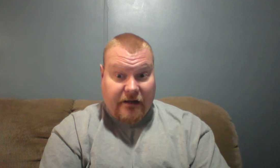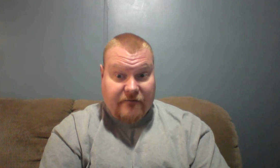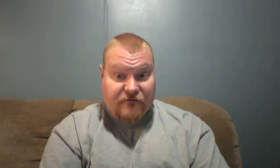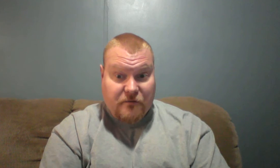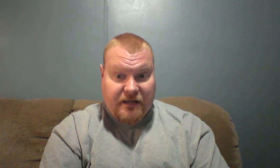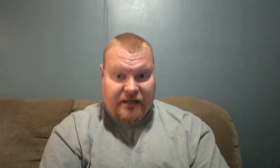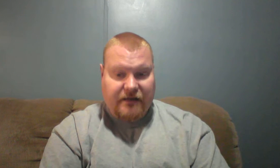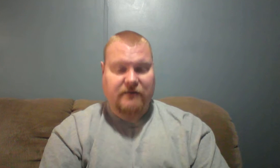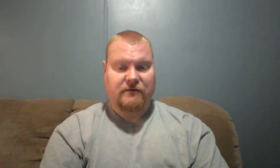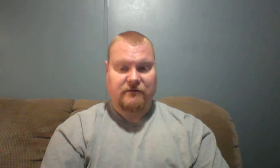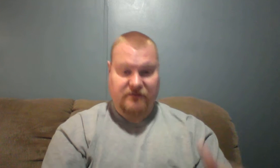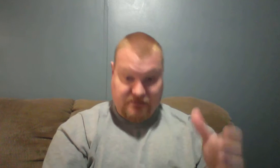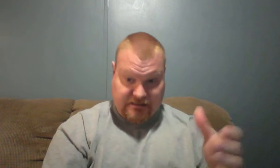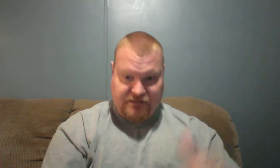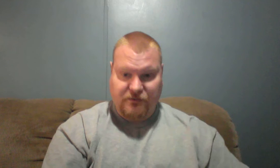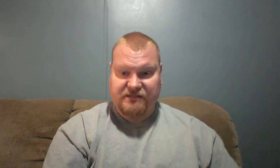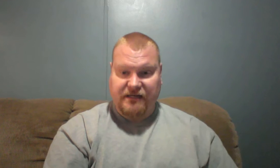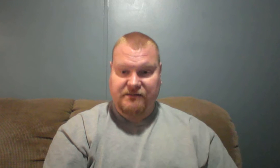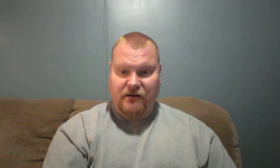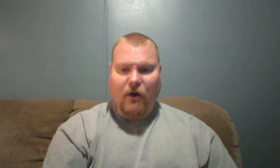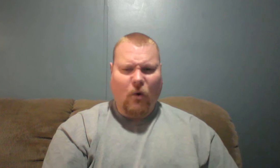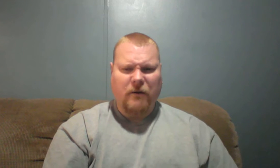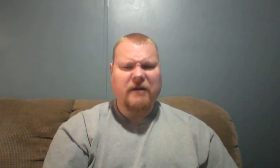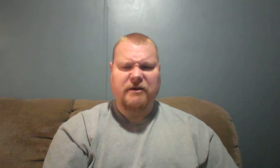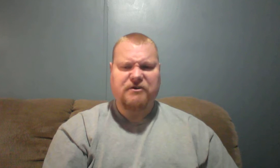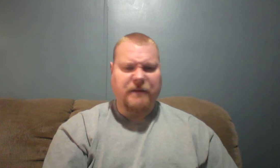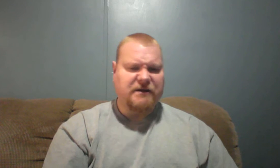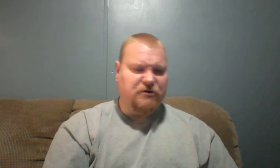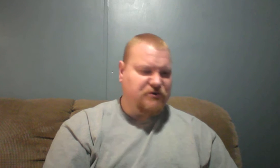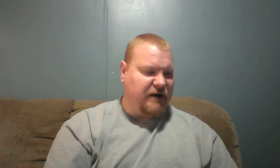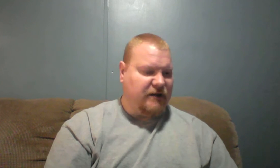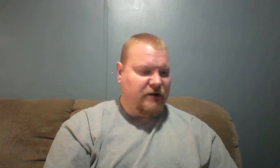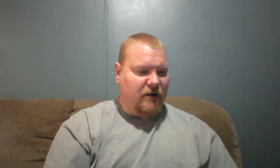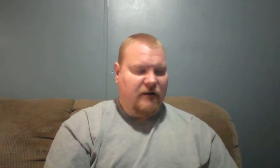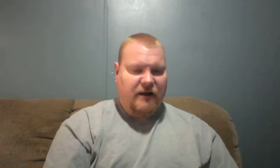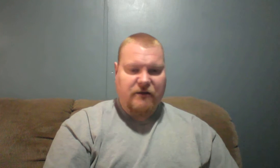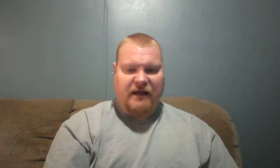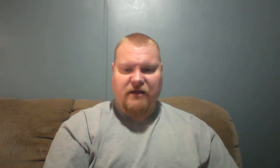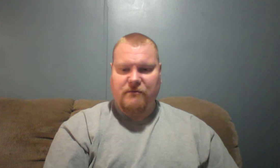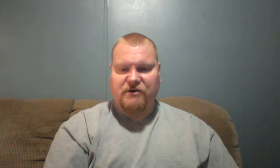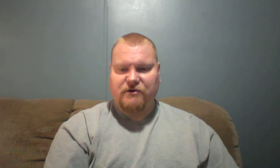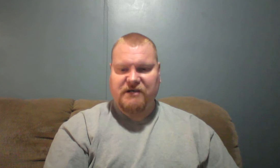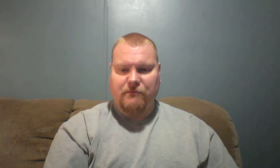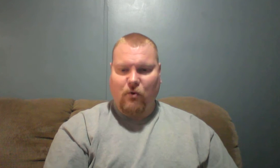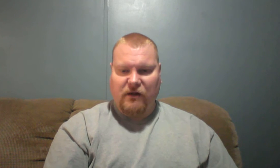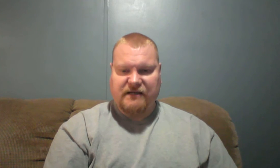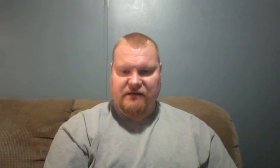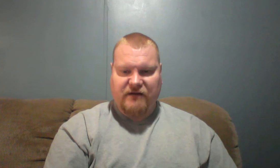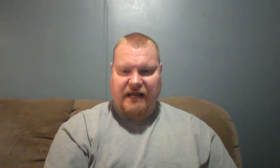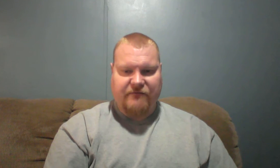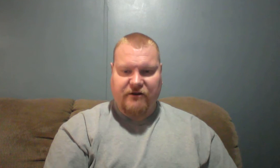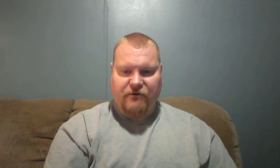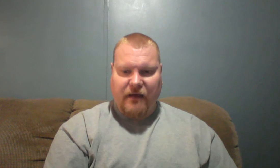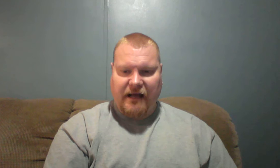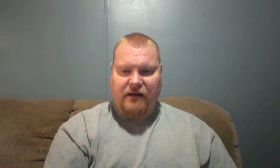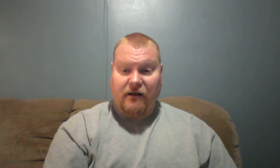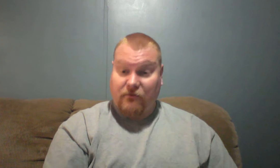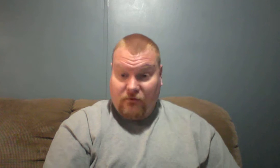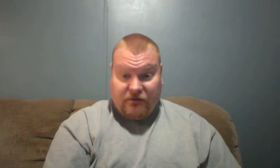forbid. That's what it says. Well, brother, you just being too strict, you know, you think you, you sin more or less every day, even your mind. Well, you